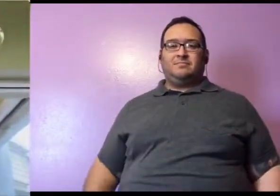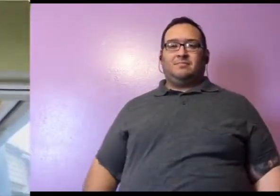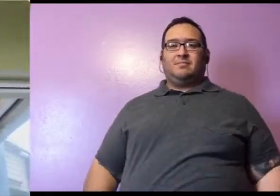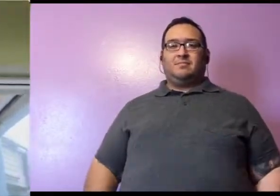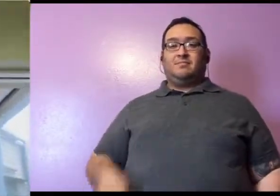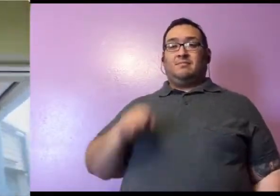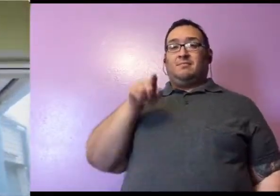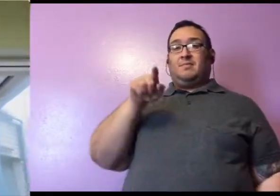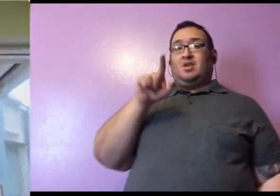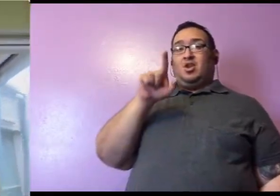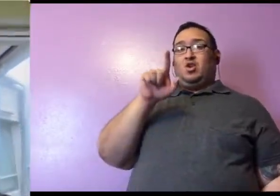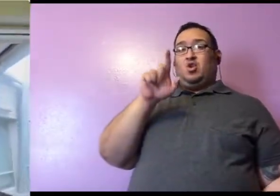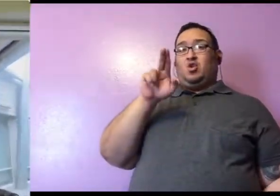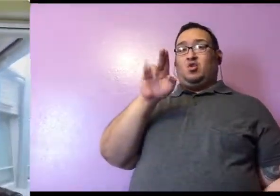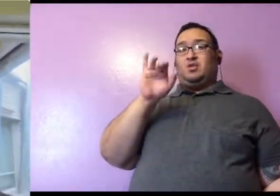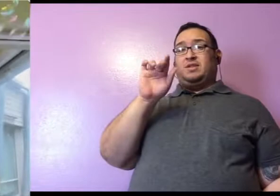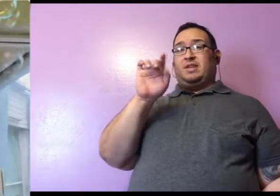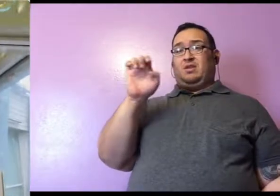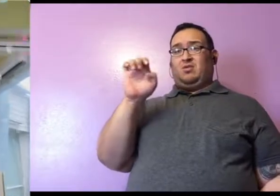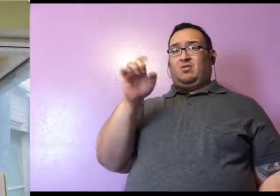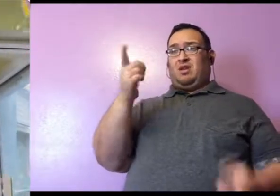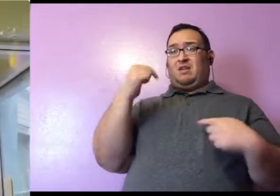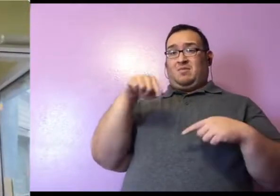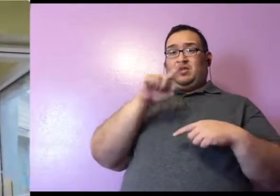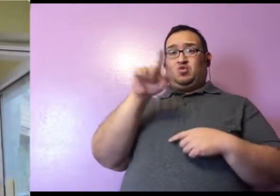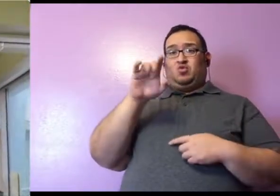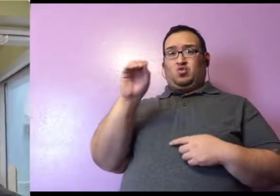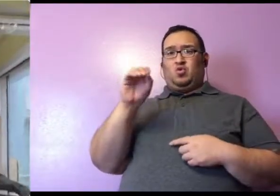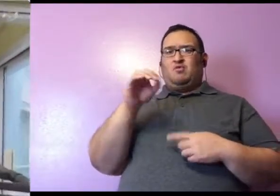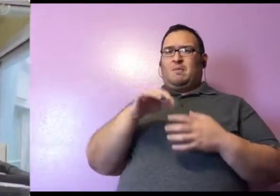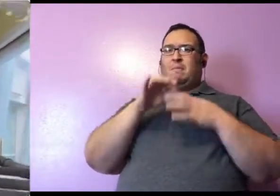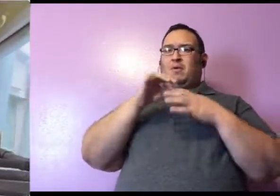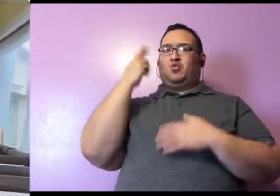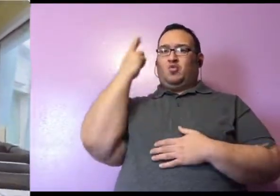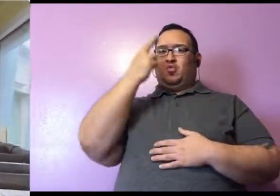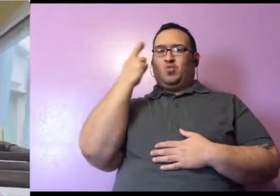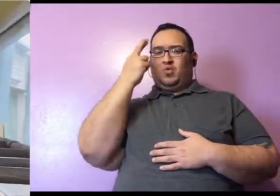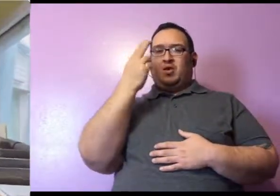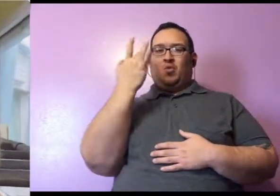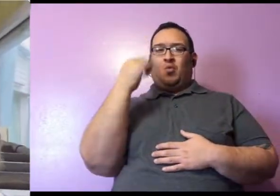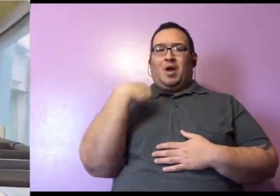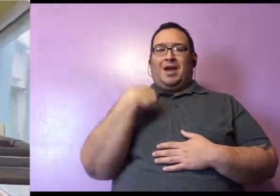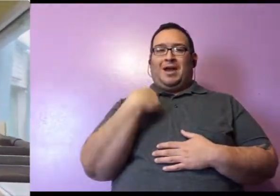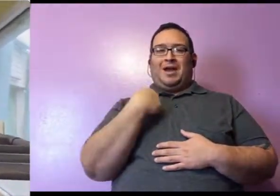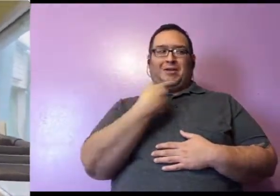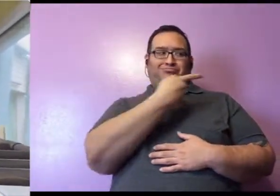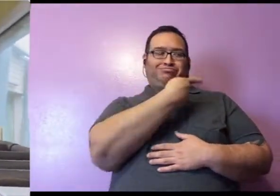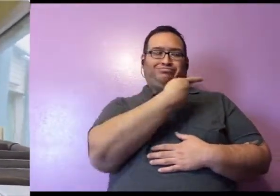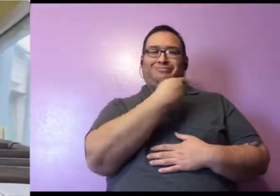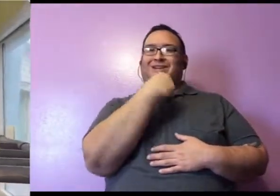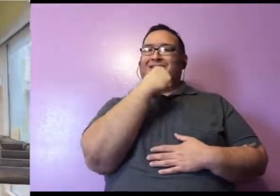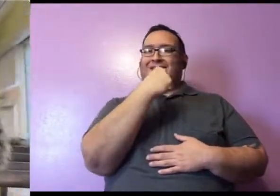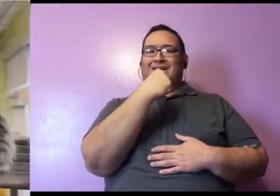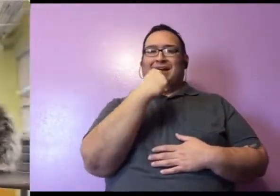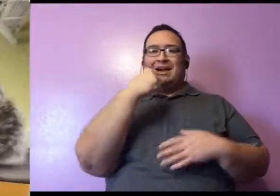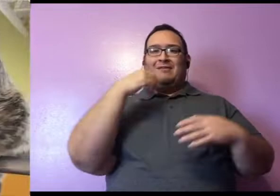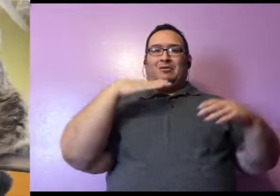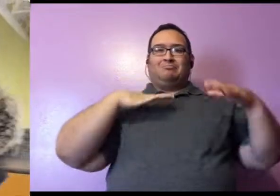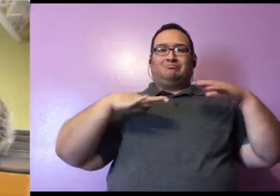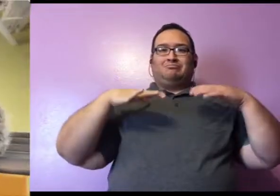Lucille came to the zoo for a very special reason. And that's also the reason why Colleen and I are not in uniform today. Yeah, you